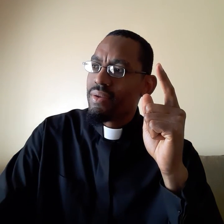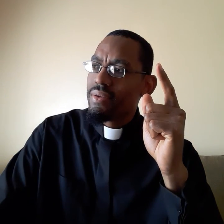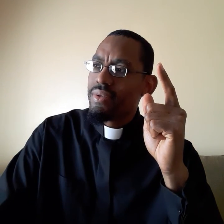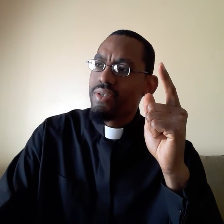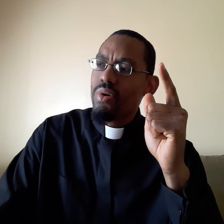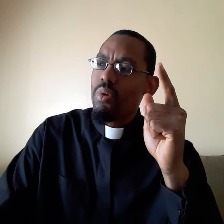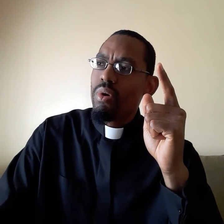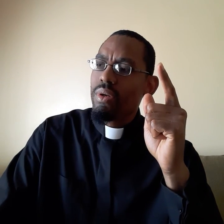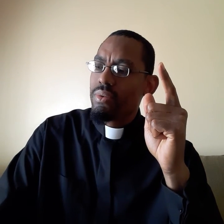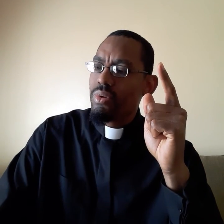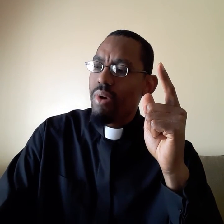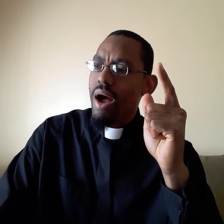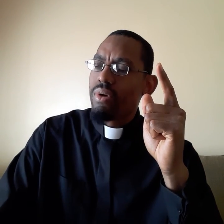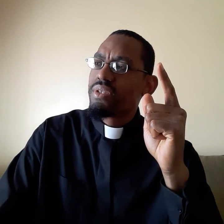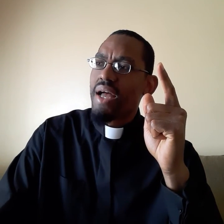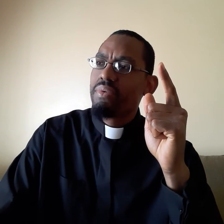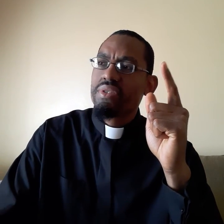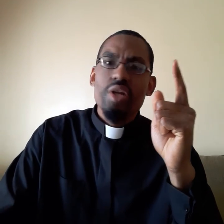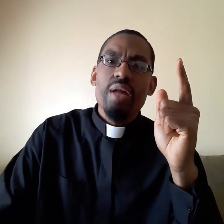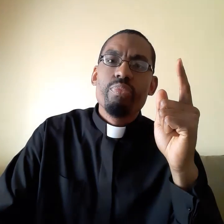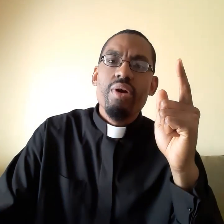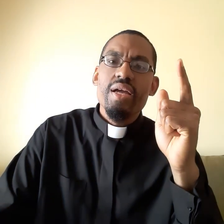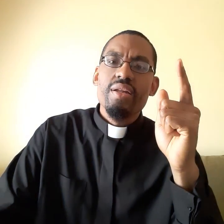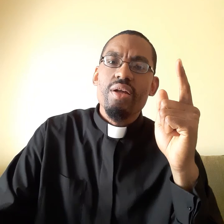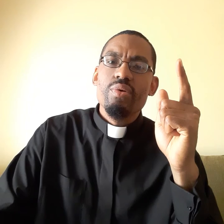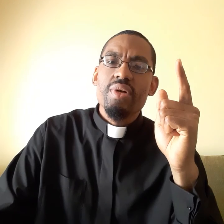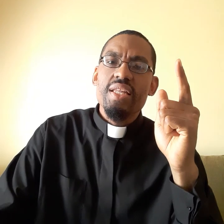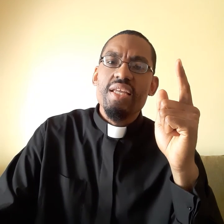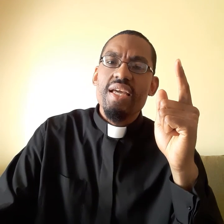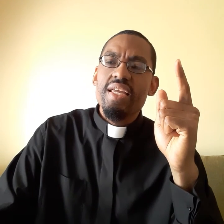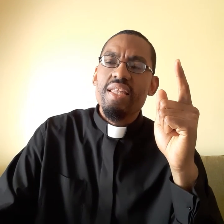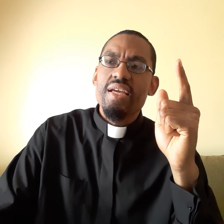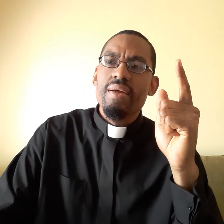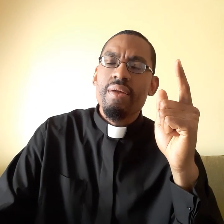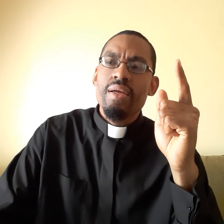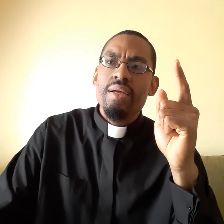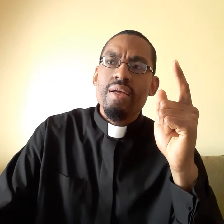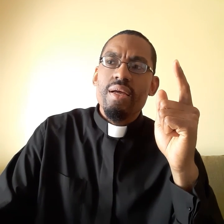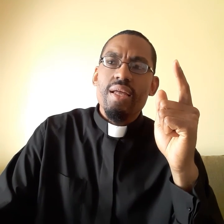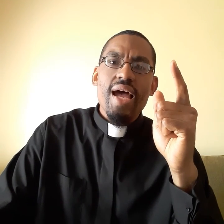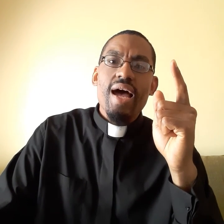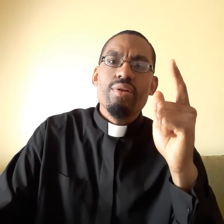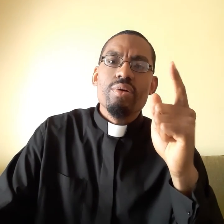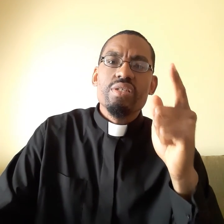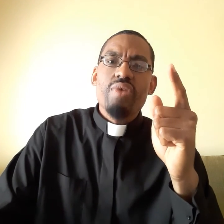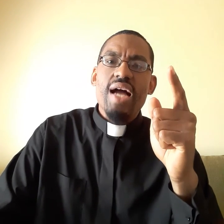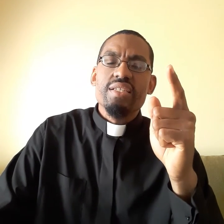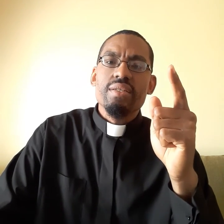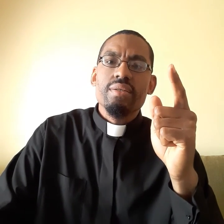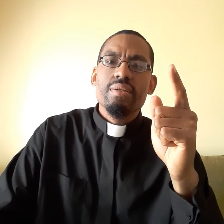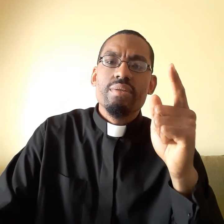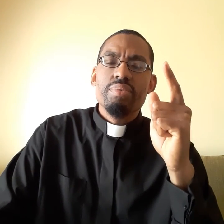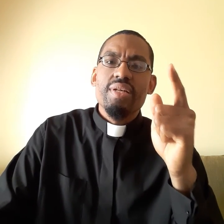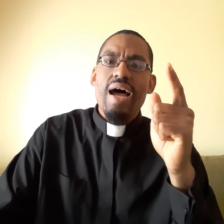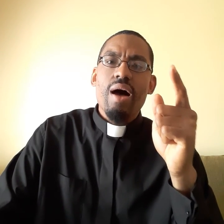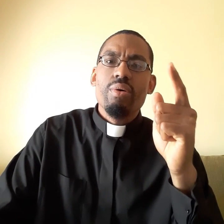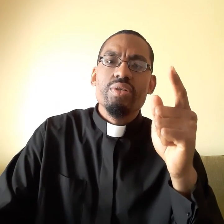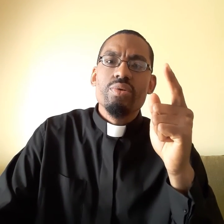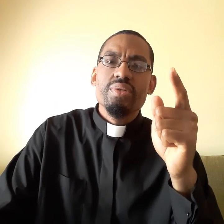This whole two hours, I was not praying or doing anything, and I had no distraction. But now, as soon as